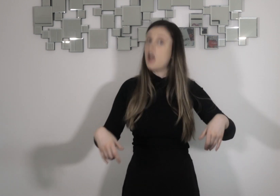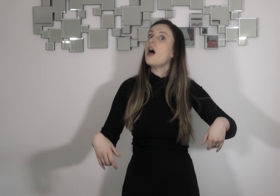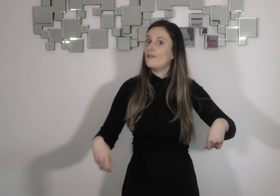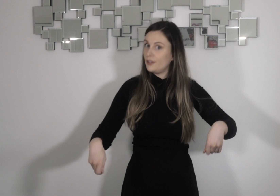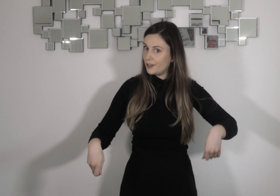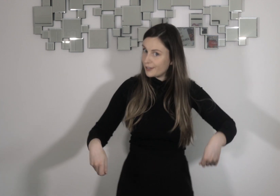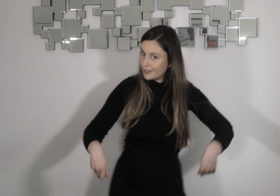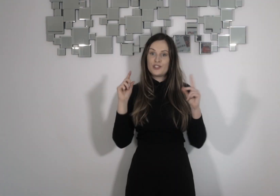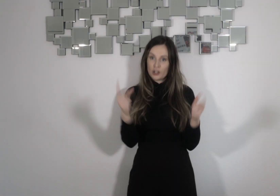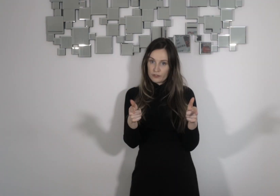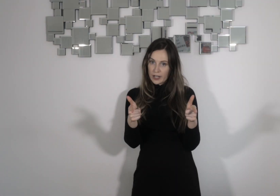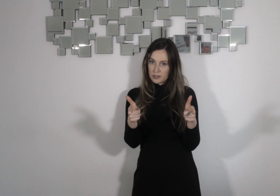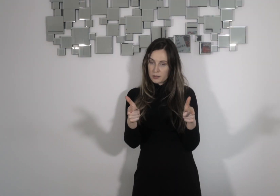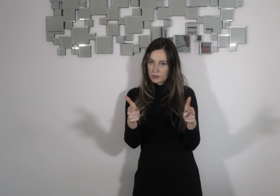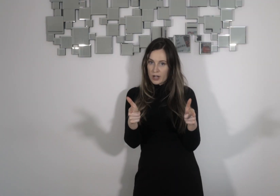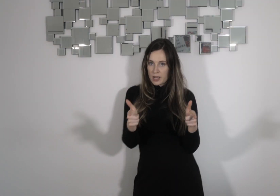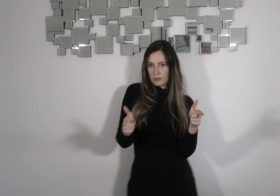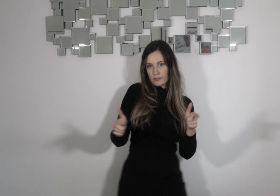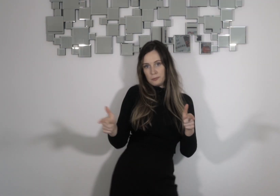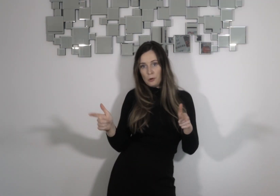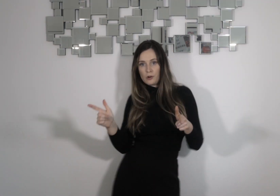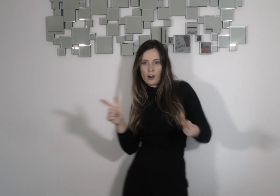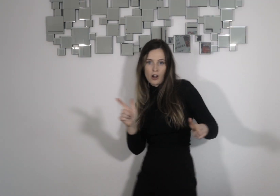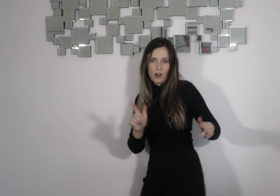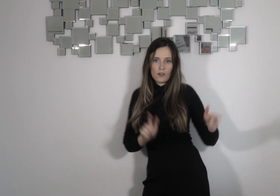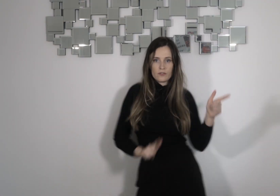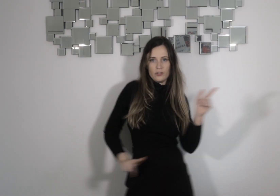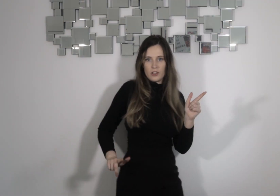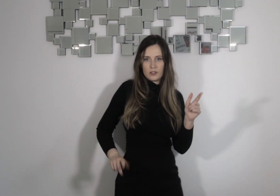Have a look. Don't forget to subscribe for more of this.